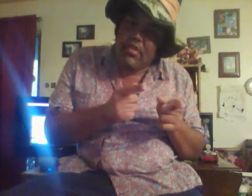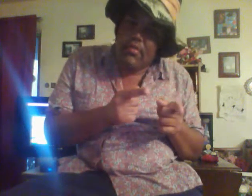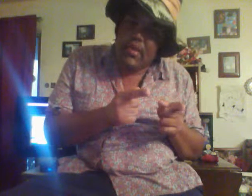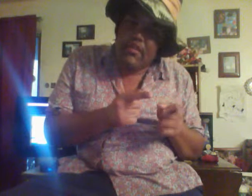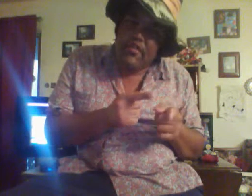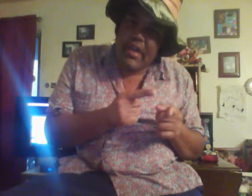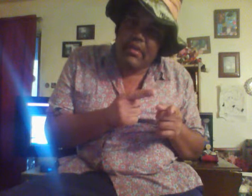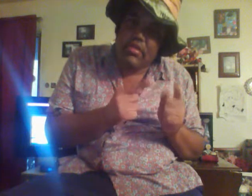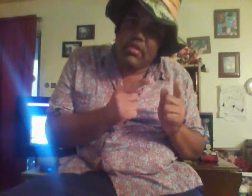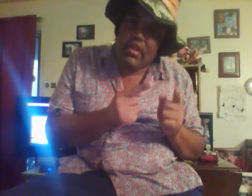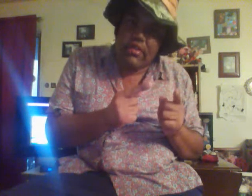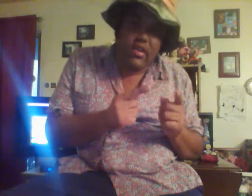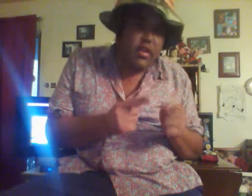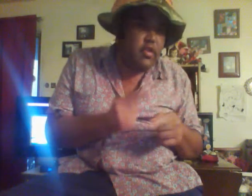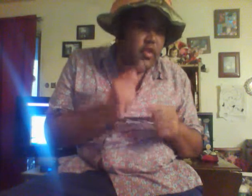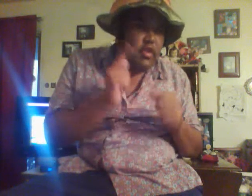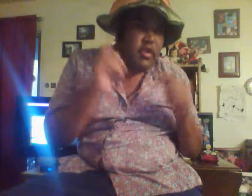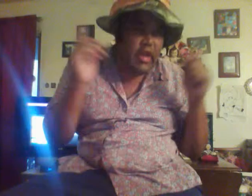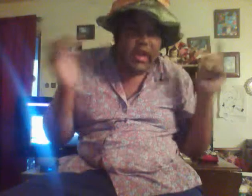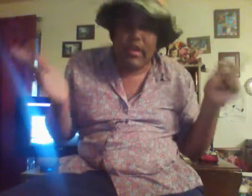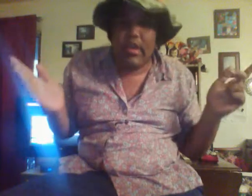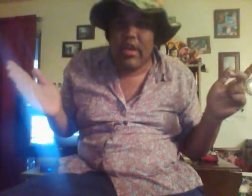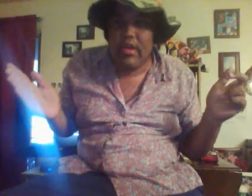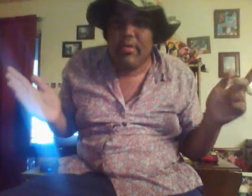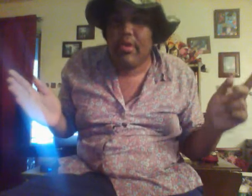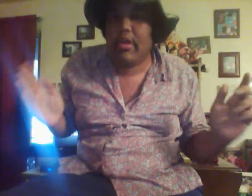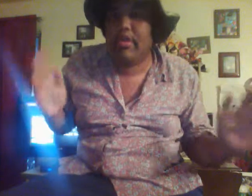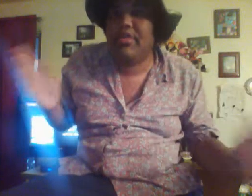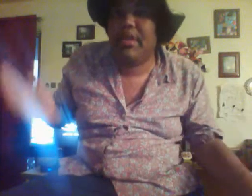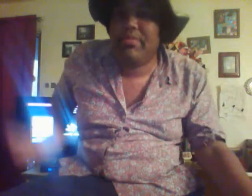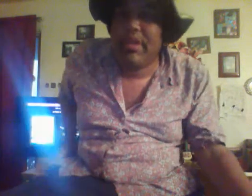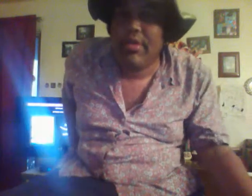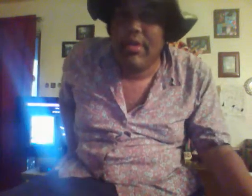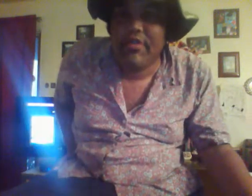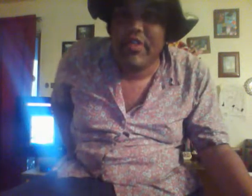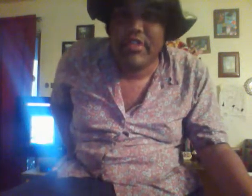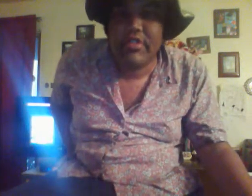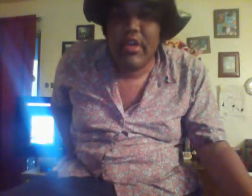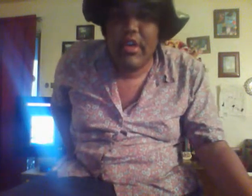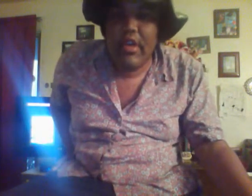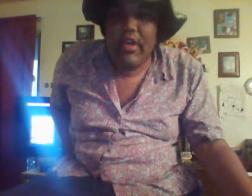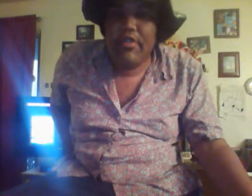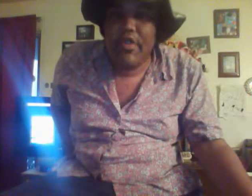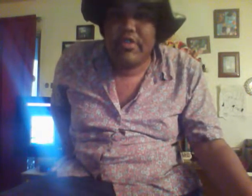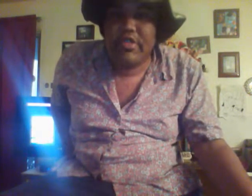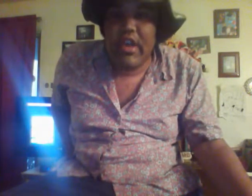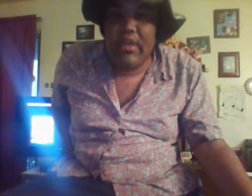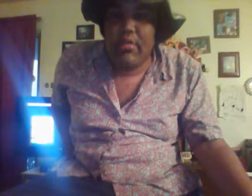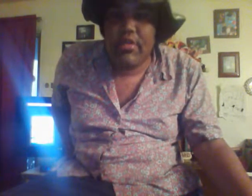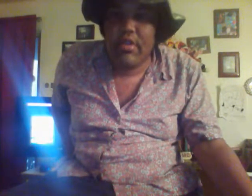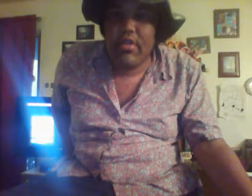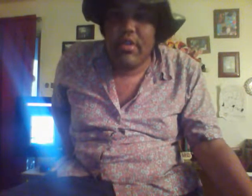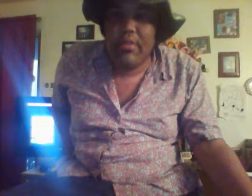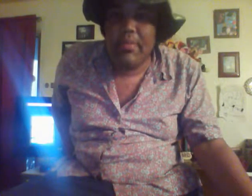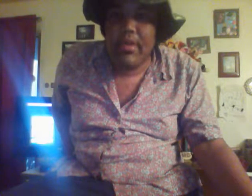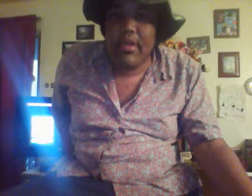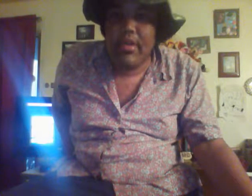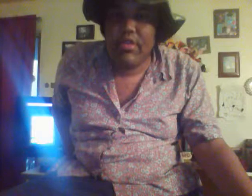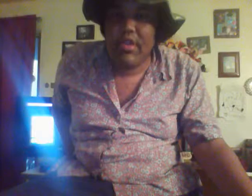the family was leaving, he couldn't take it anymore... Except that Dorsey Jane wasn't gonna be his